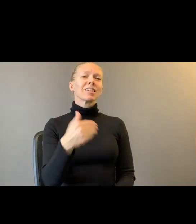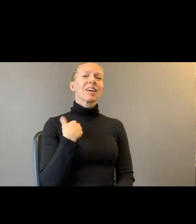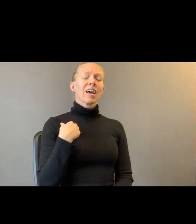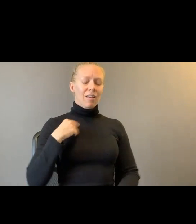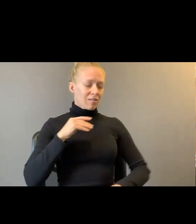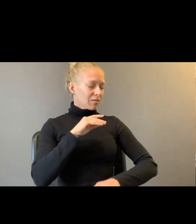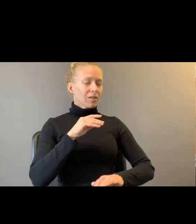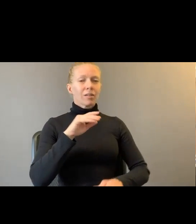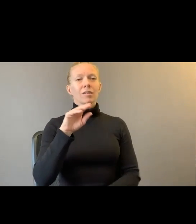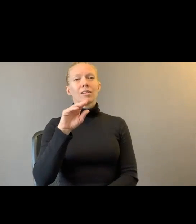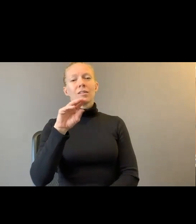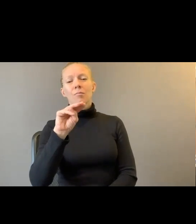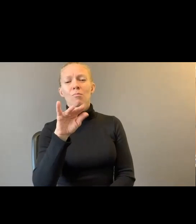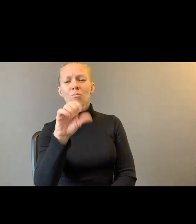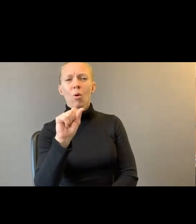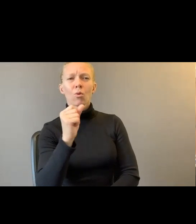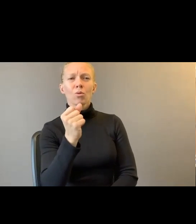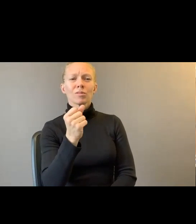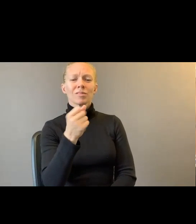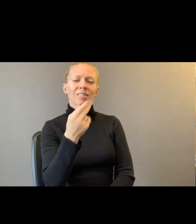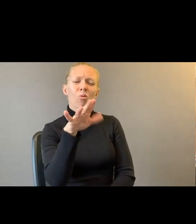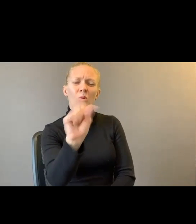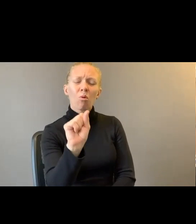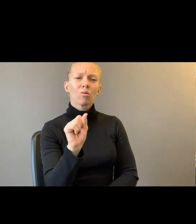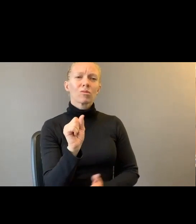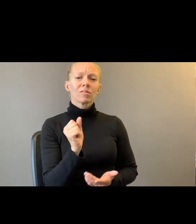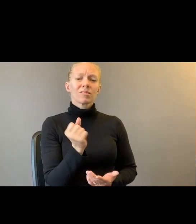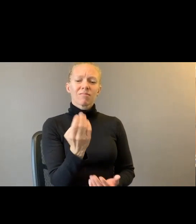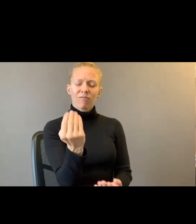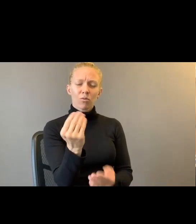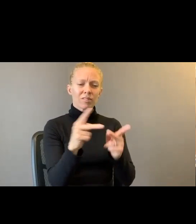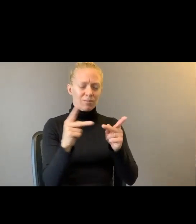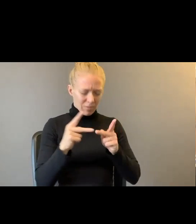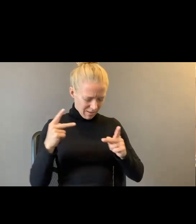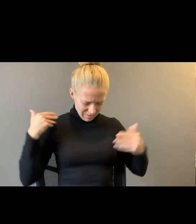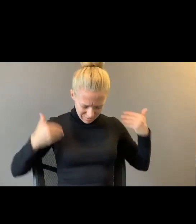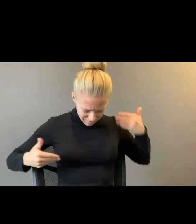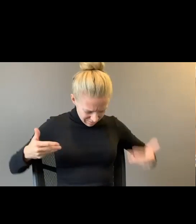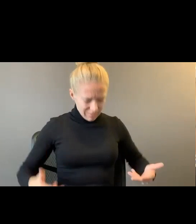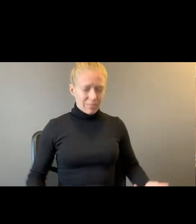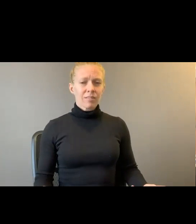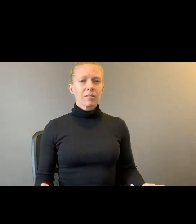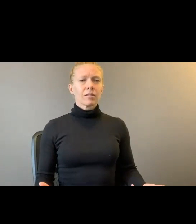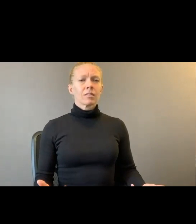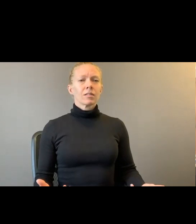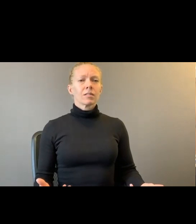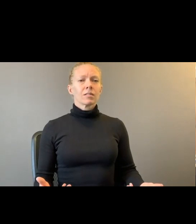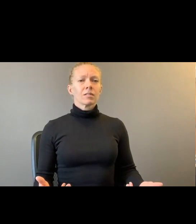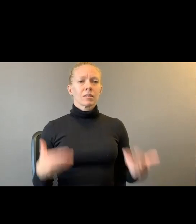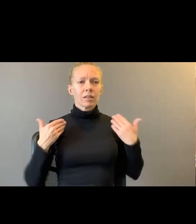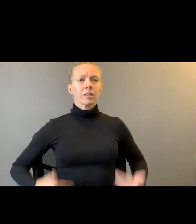I meant moles. But really I couldn't. Here. Having a body.